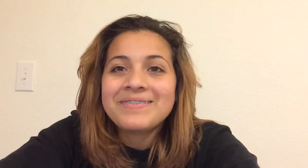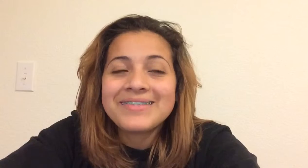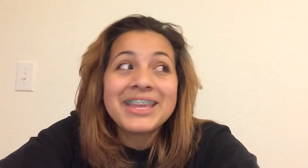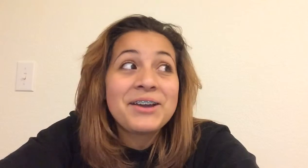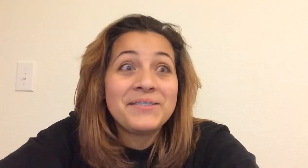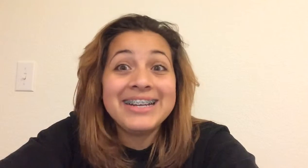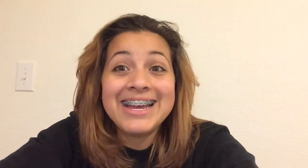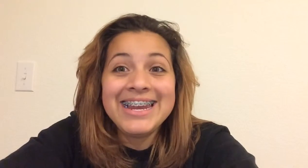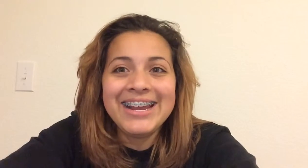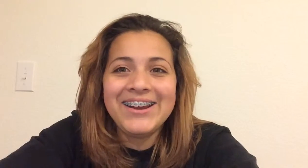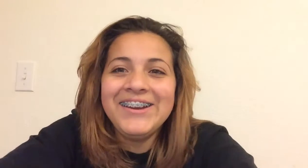We're done here